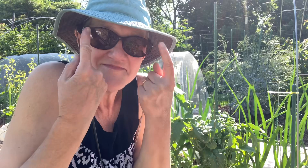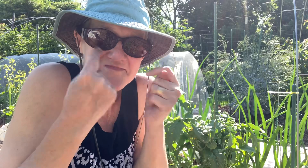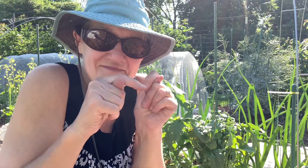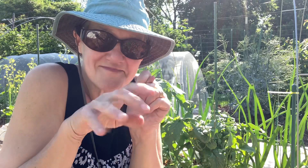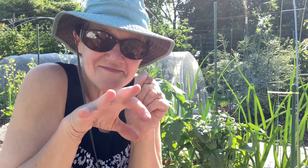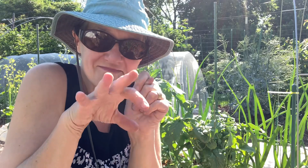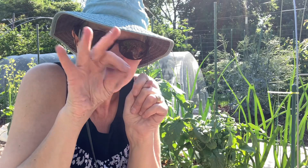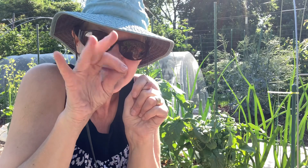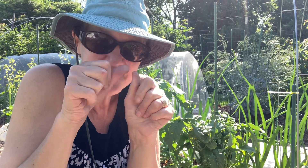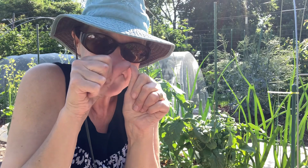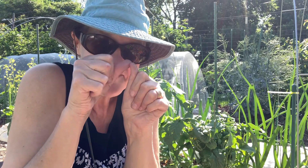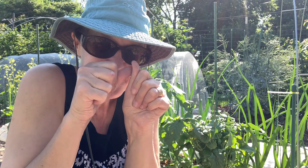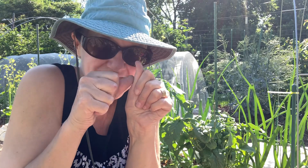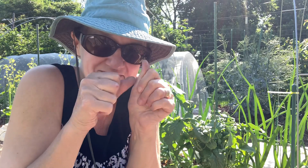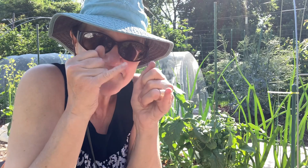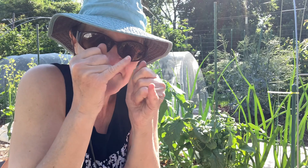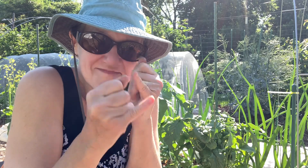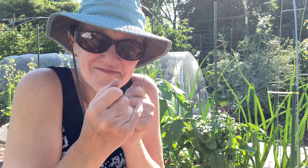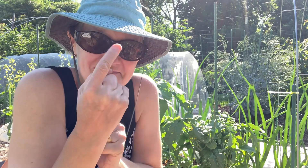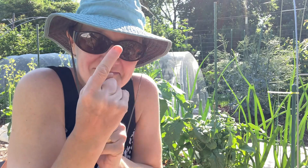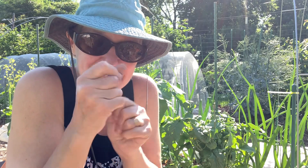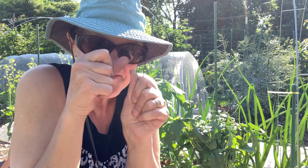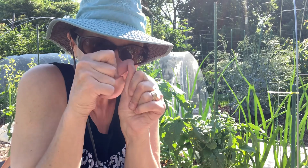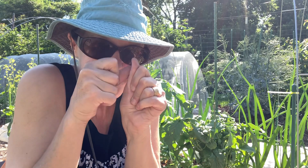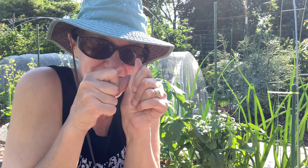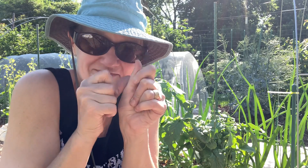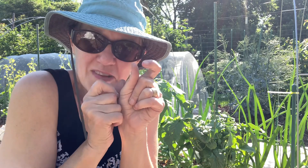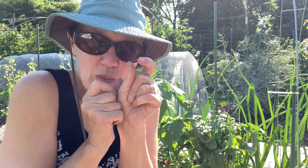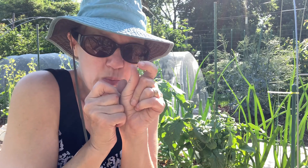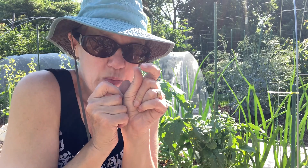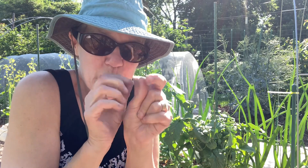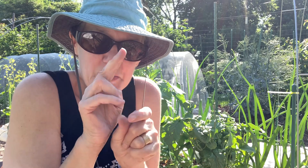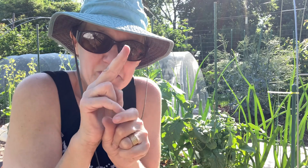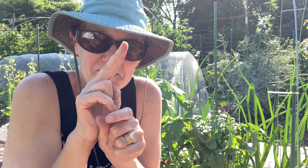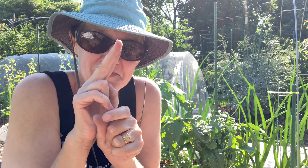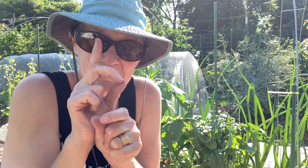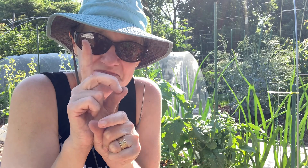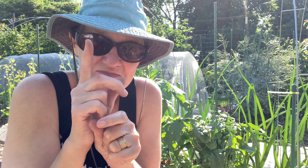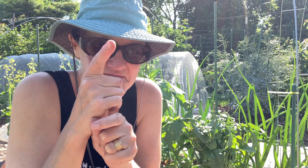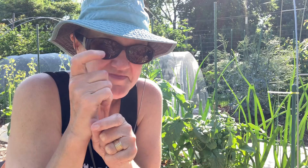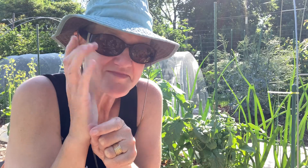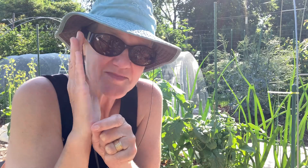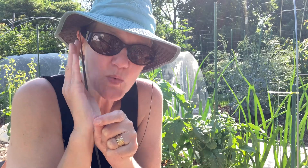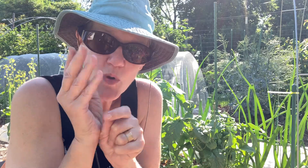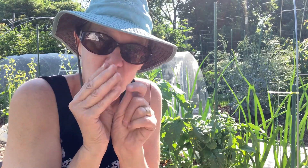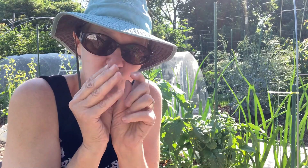and i try to find every last small flower bud